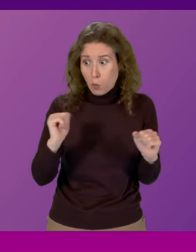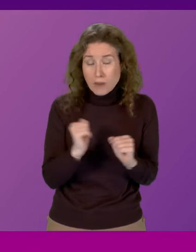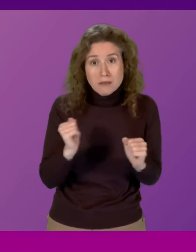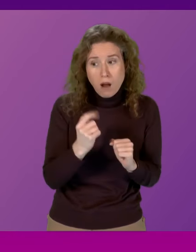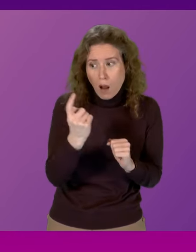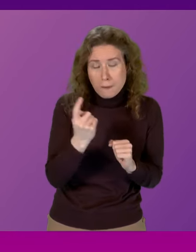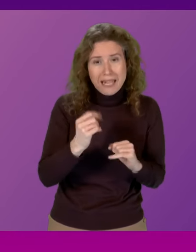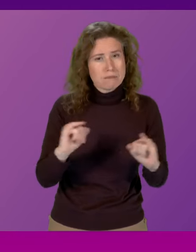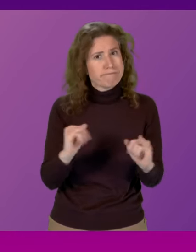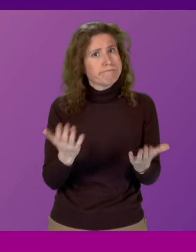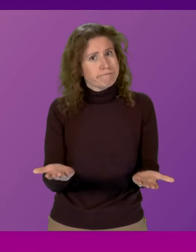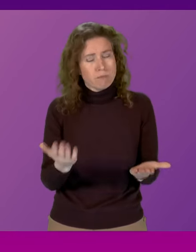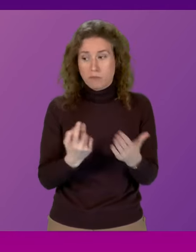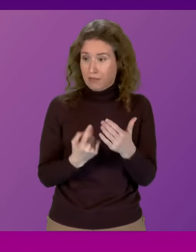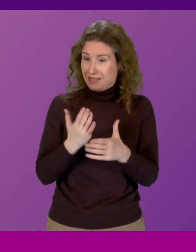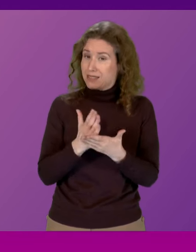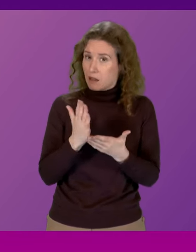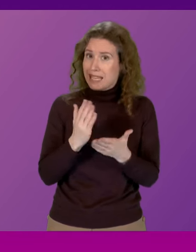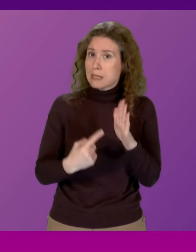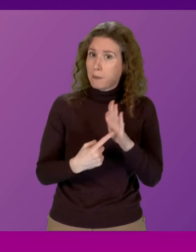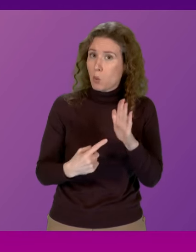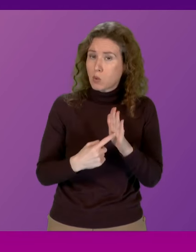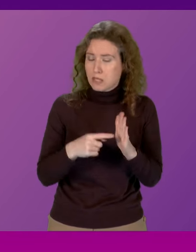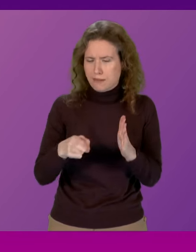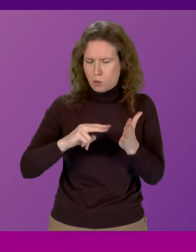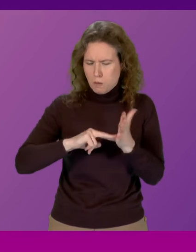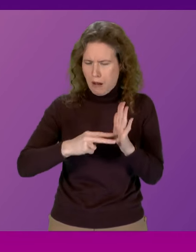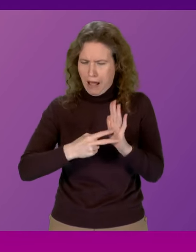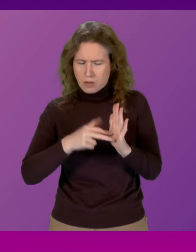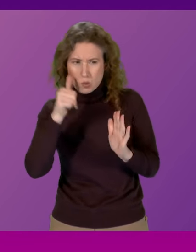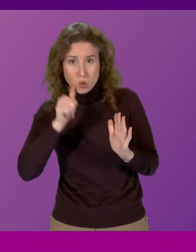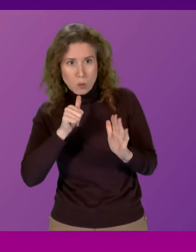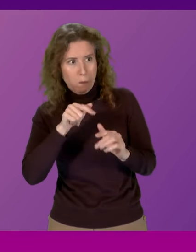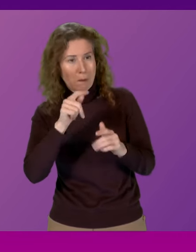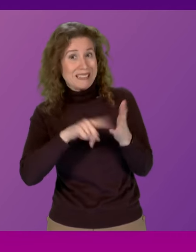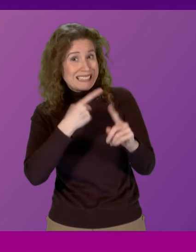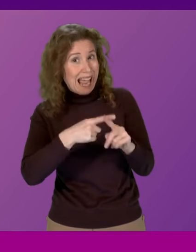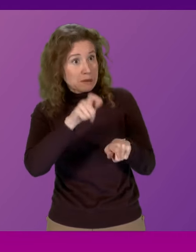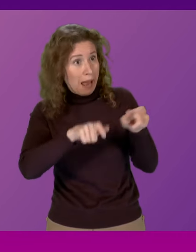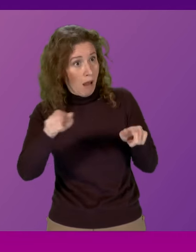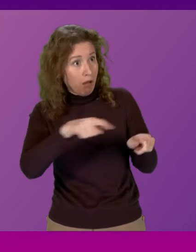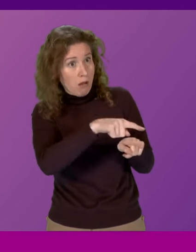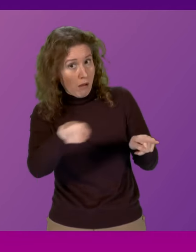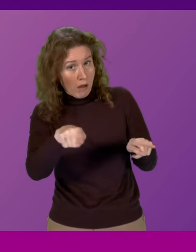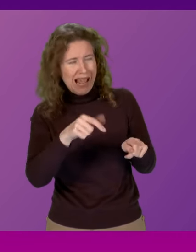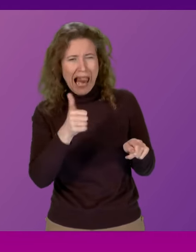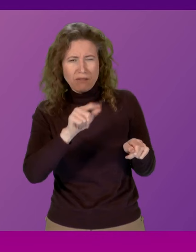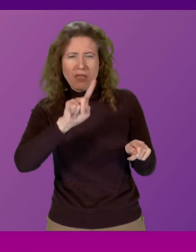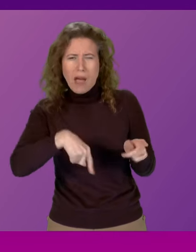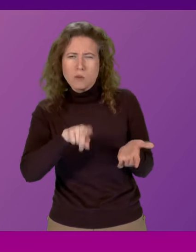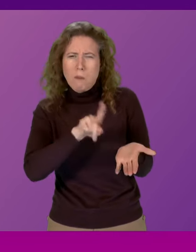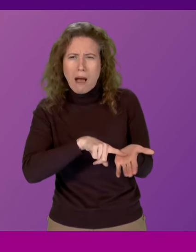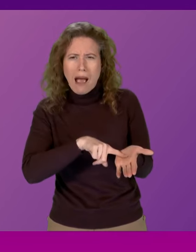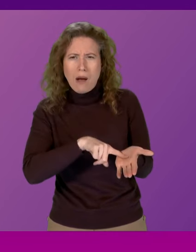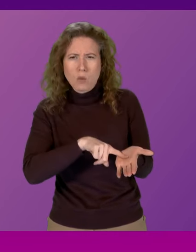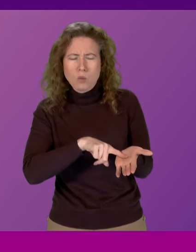It matters if there's an attempt to dupe taxpayers out of £11,000. For nearly